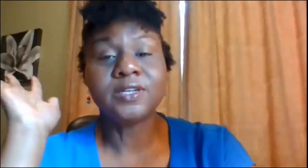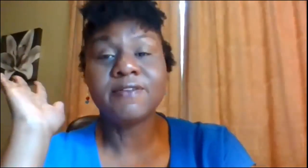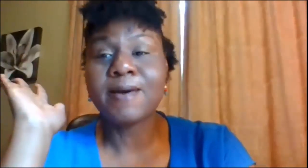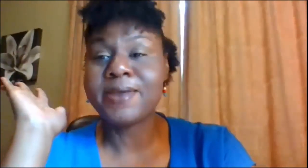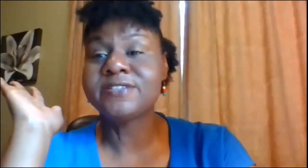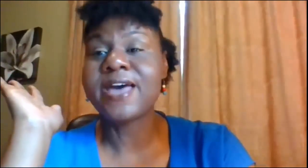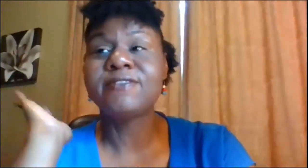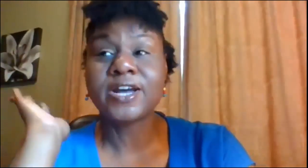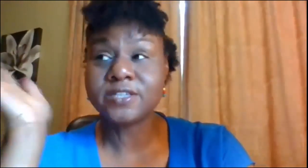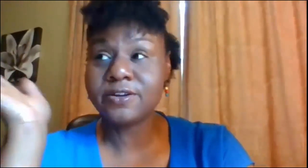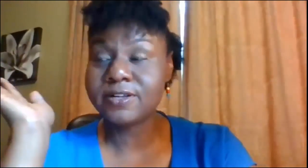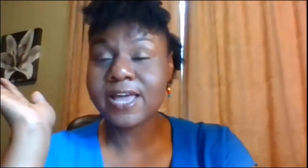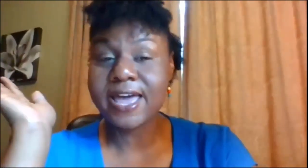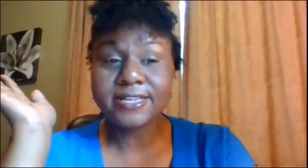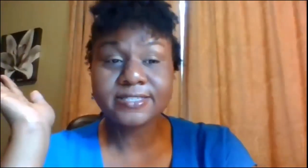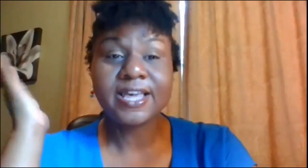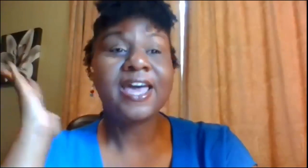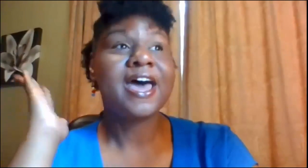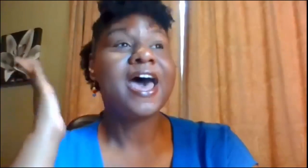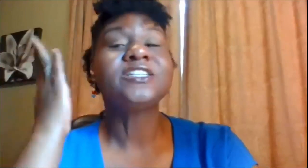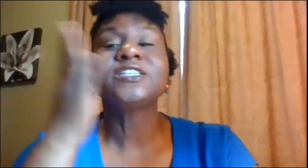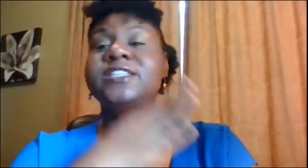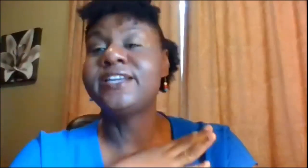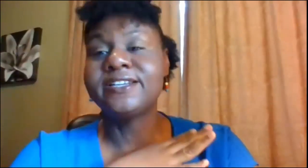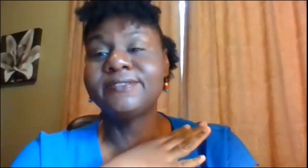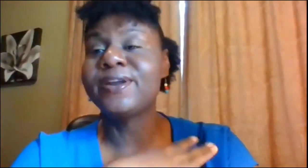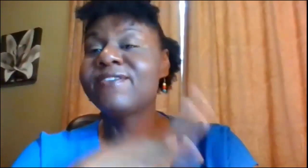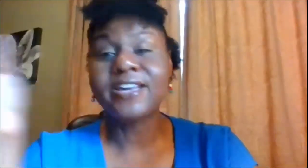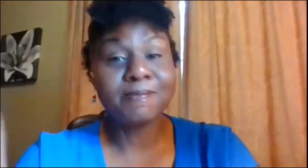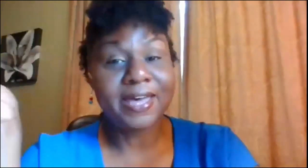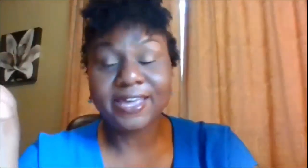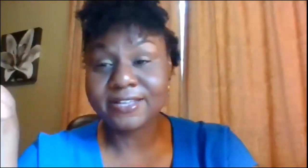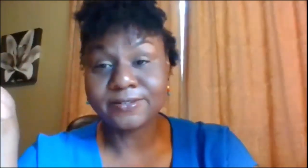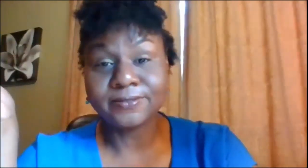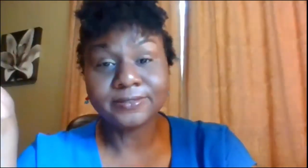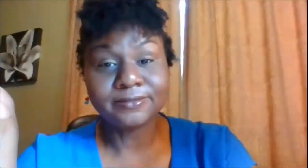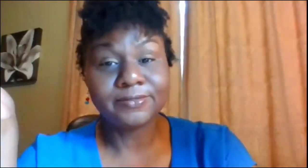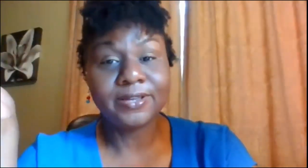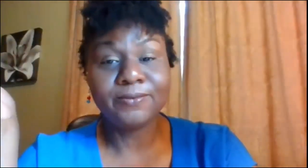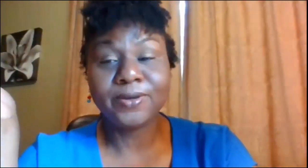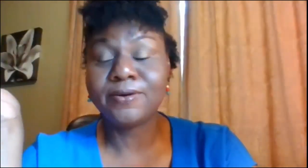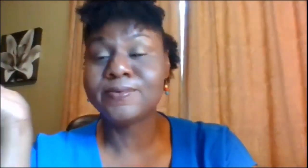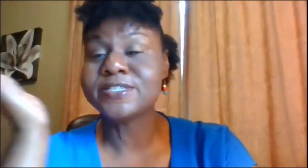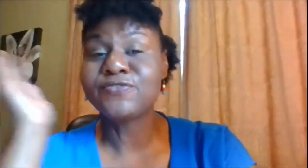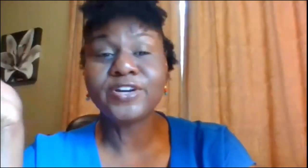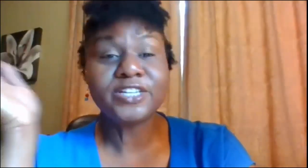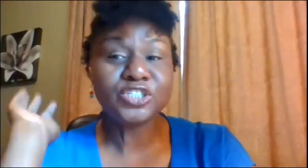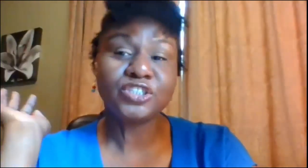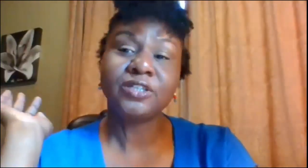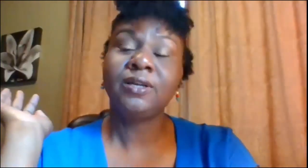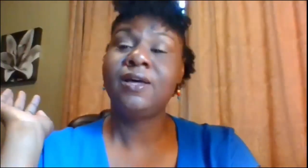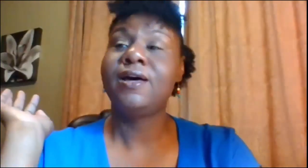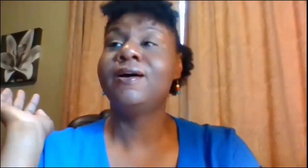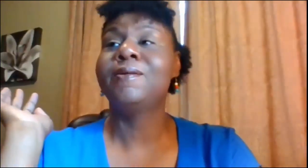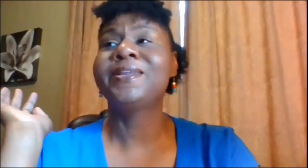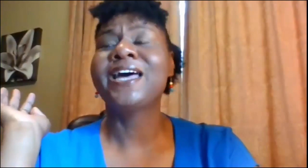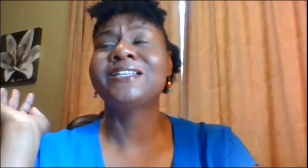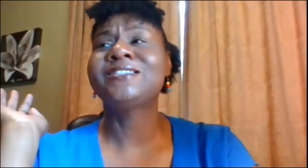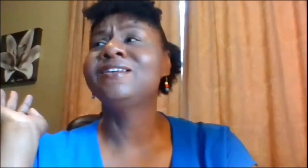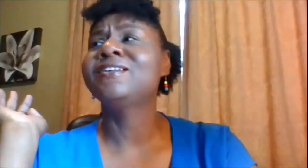in love i mean after i took her class i just studied whatever i could get my hands on whether it was french um i think i took